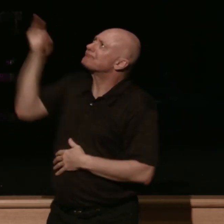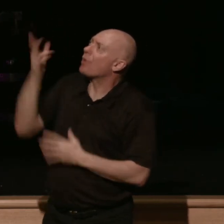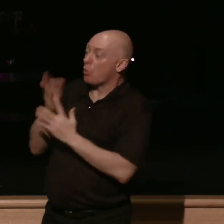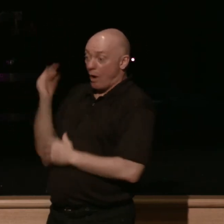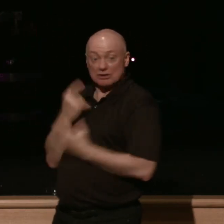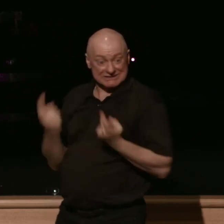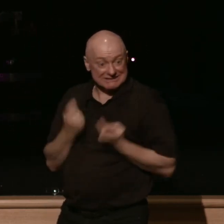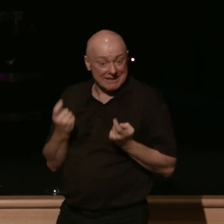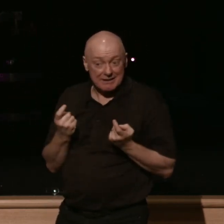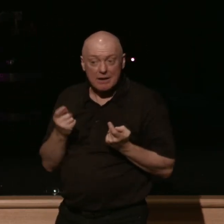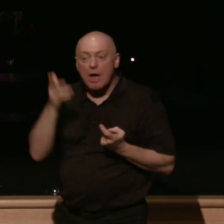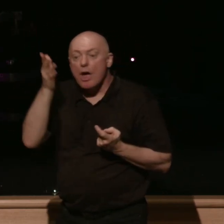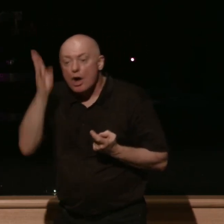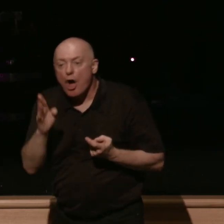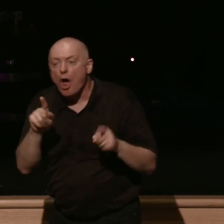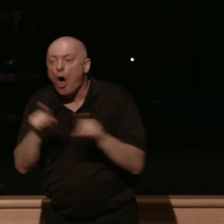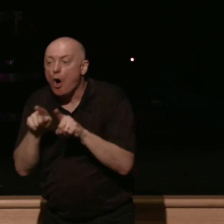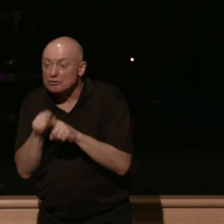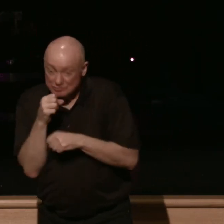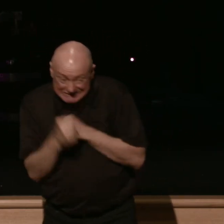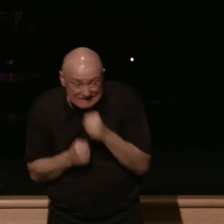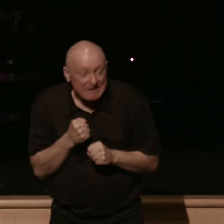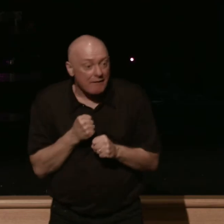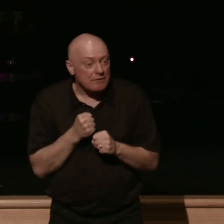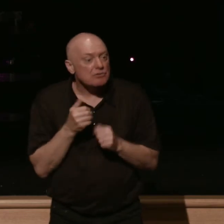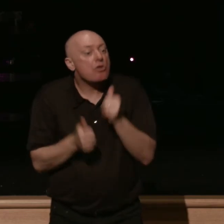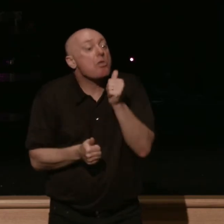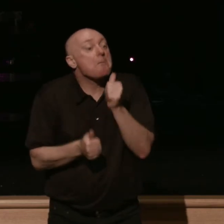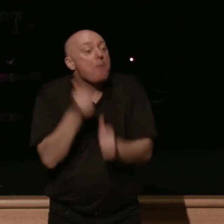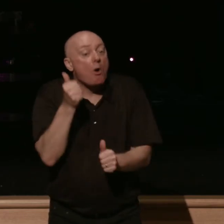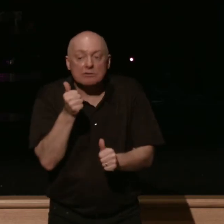god also suffers the most because of it